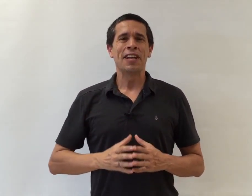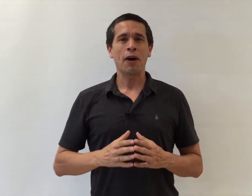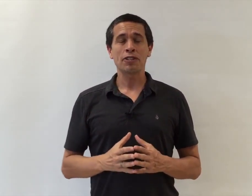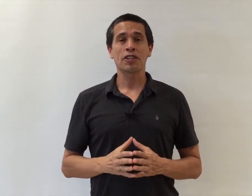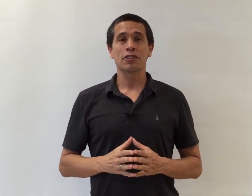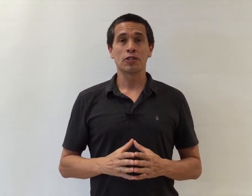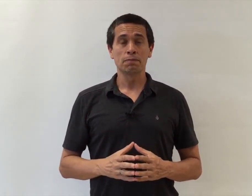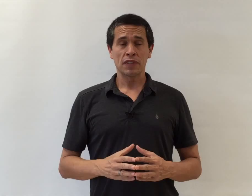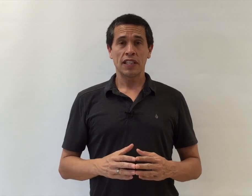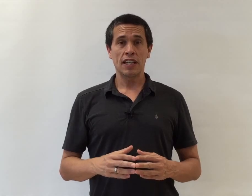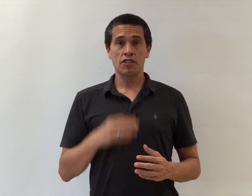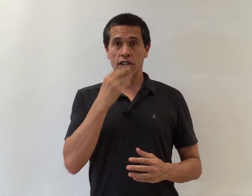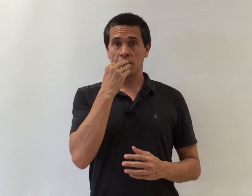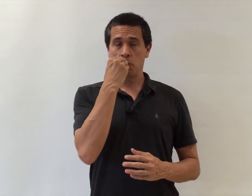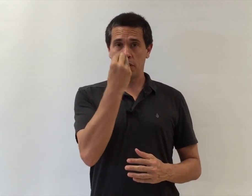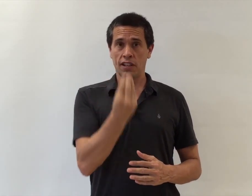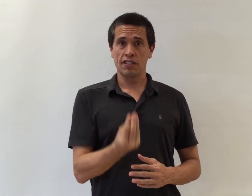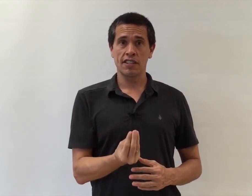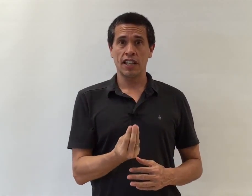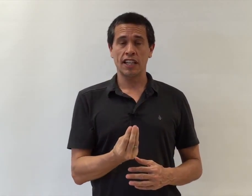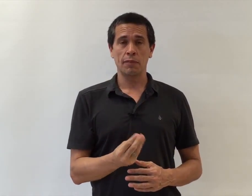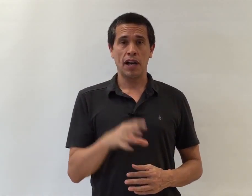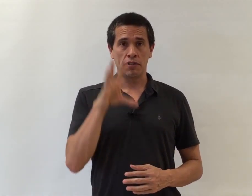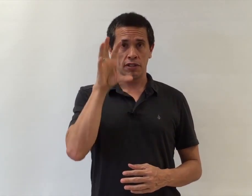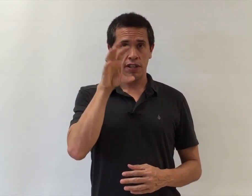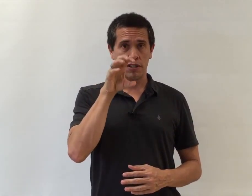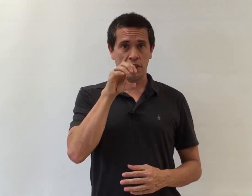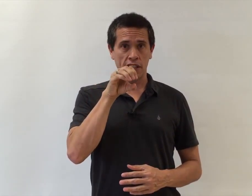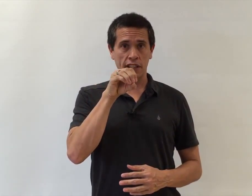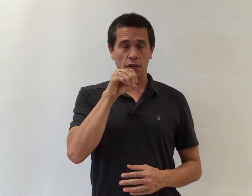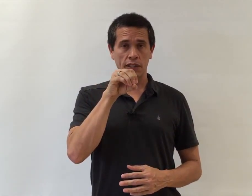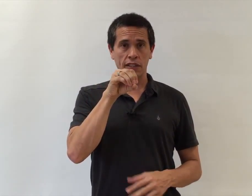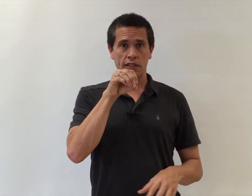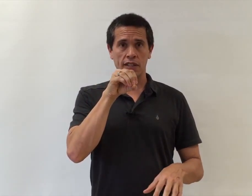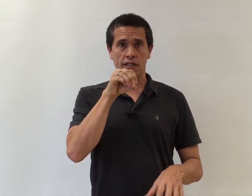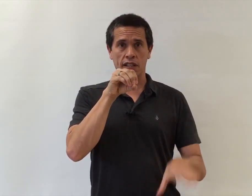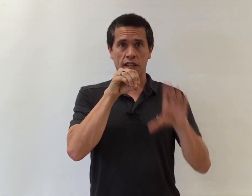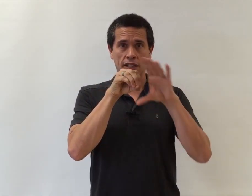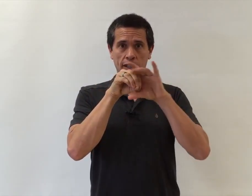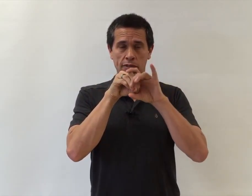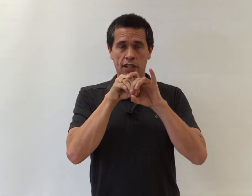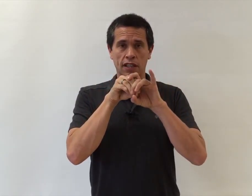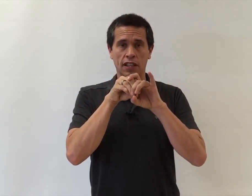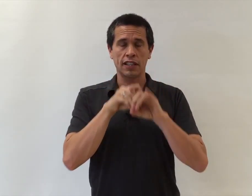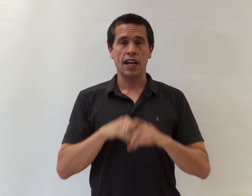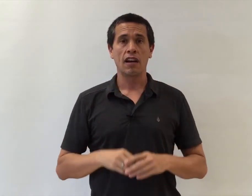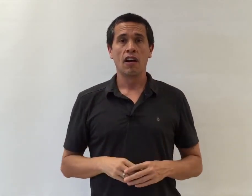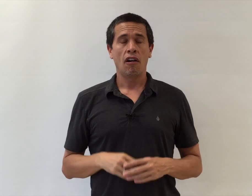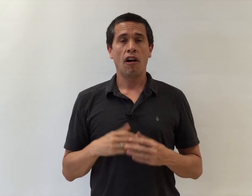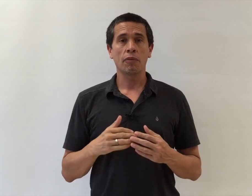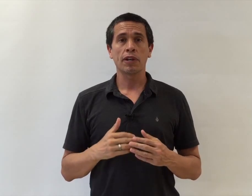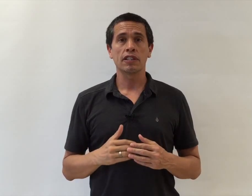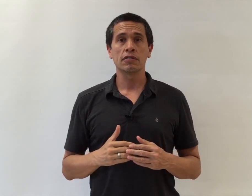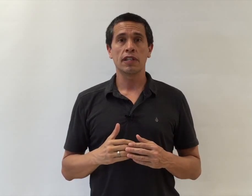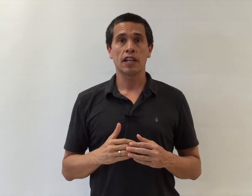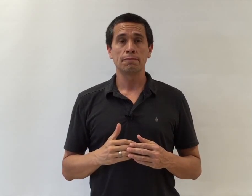Now what you're going to do is you're going to, with the tongue still out of your mouth and your teeth gently holding the tongue and the lips gently on like that, all we're going to do now